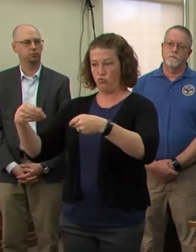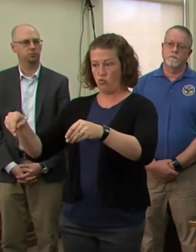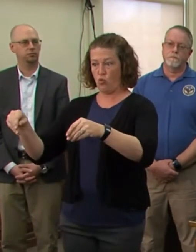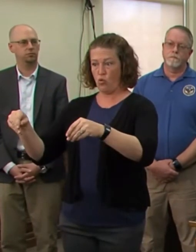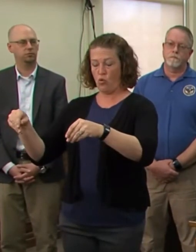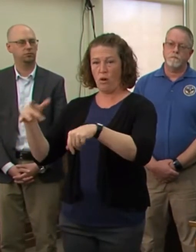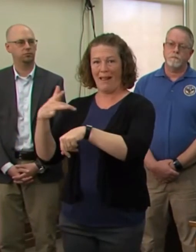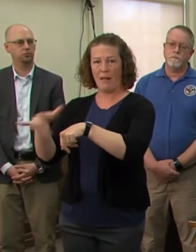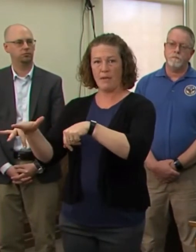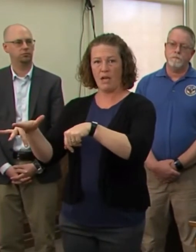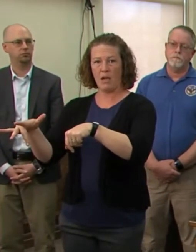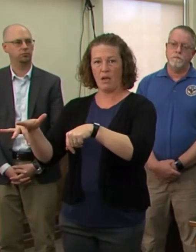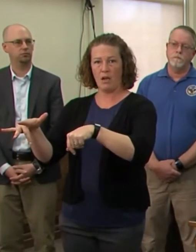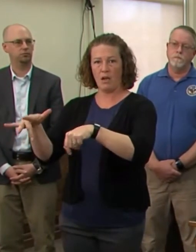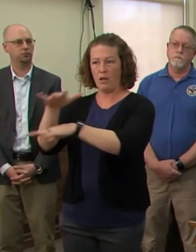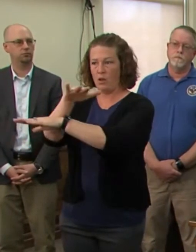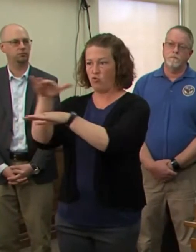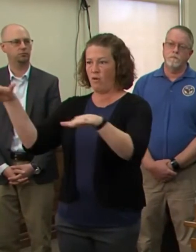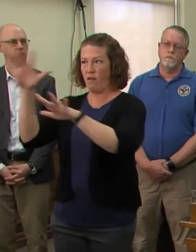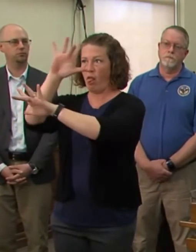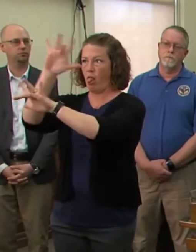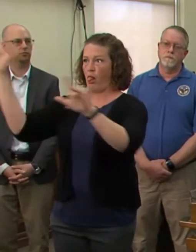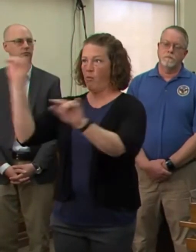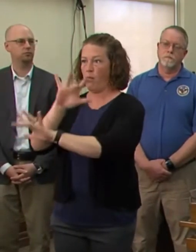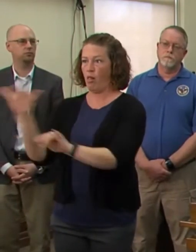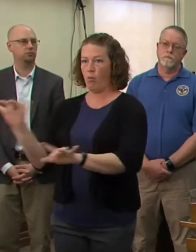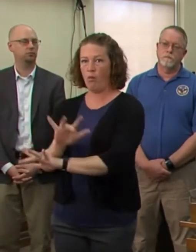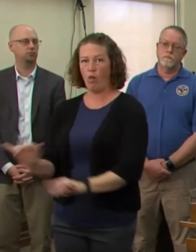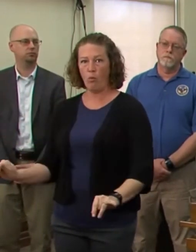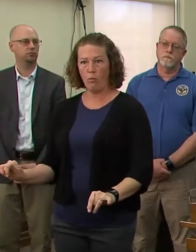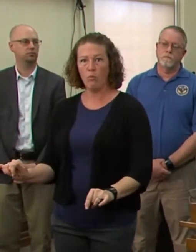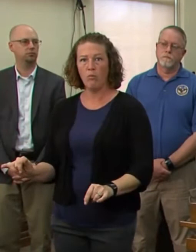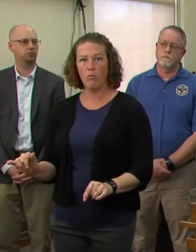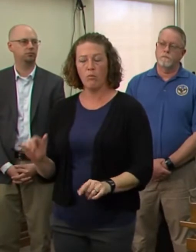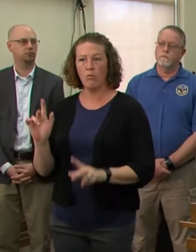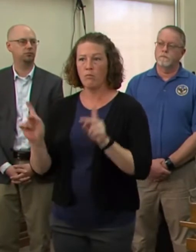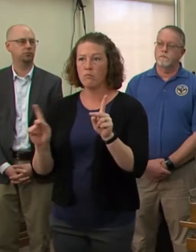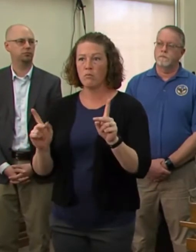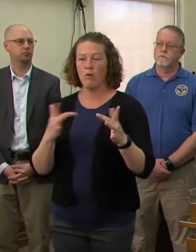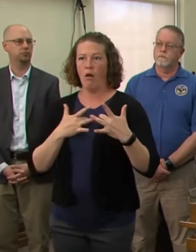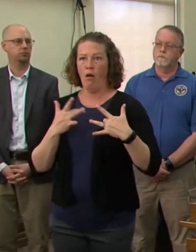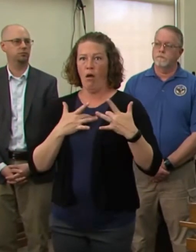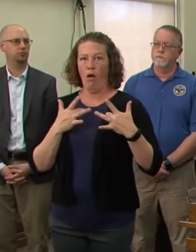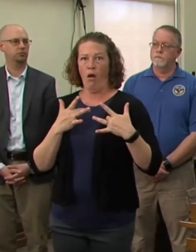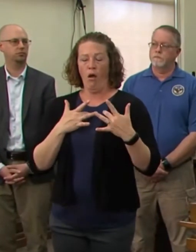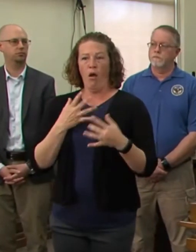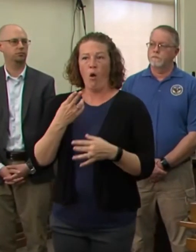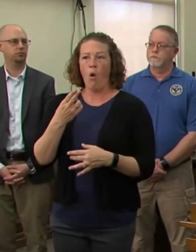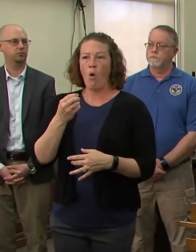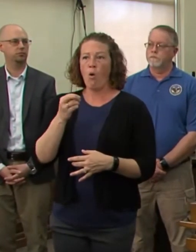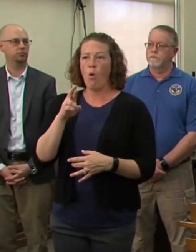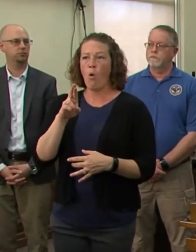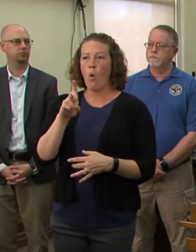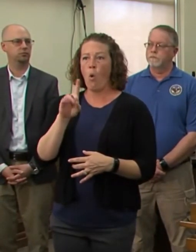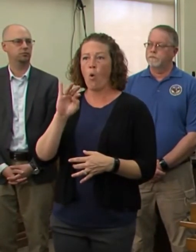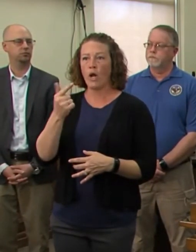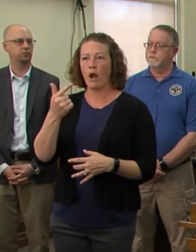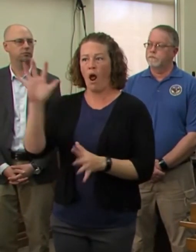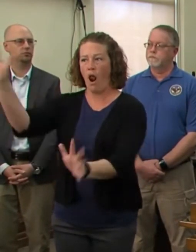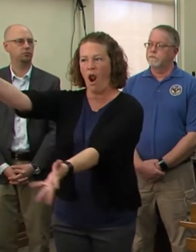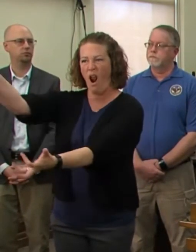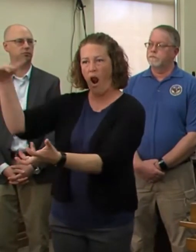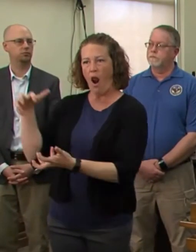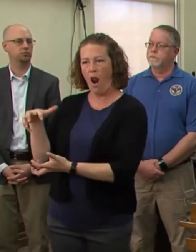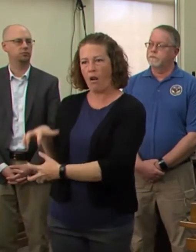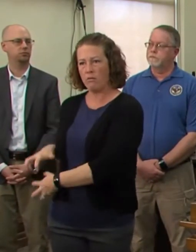dangers of hoarding, and I'd like to echo those sentiments. In response to these reckless actions, we have